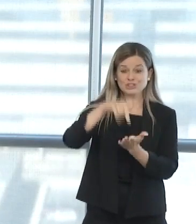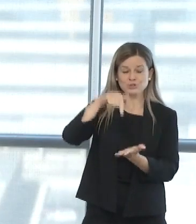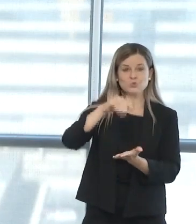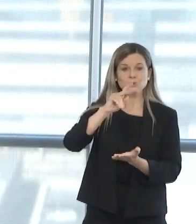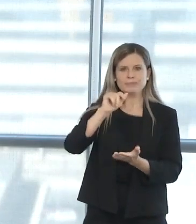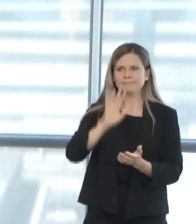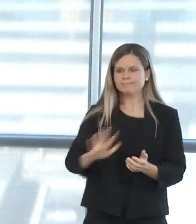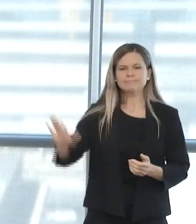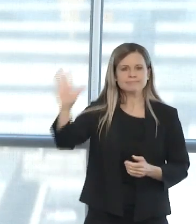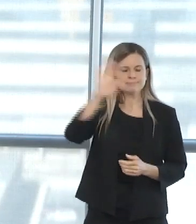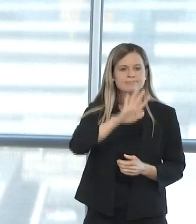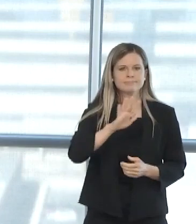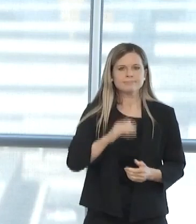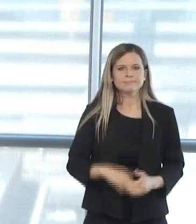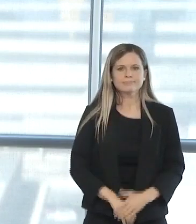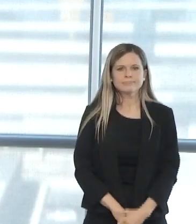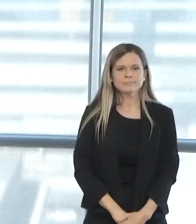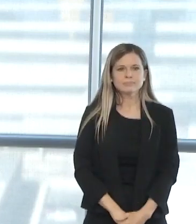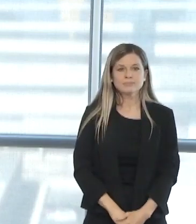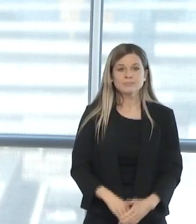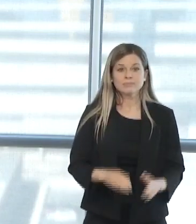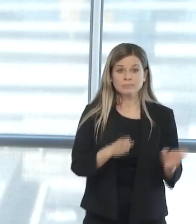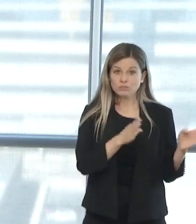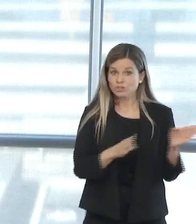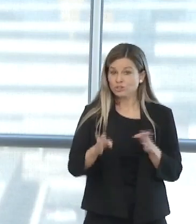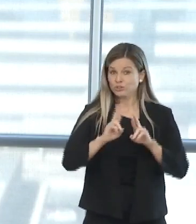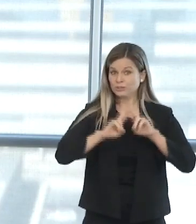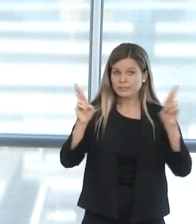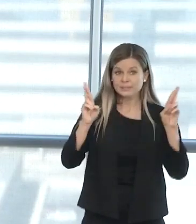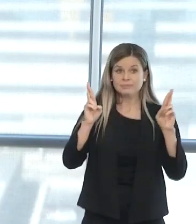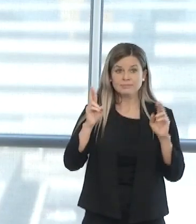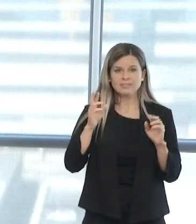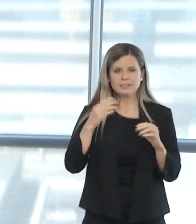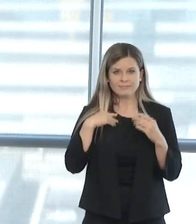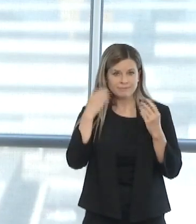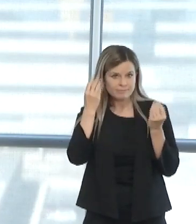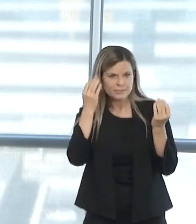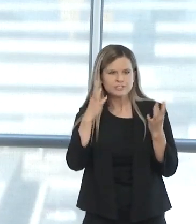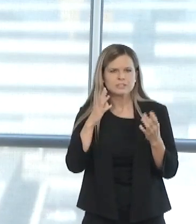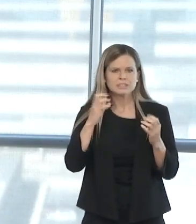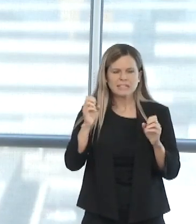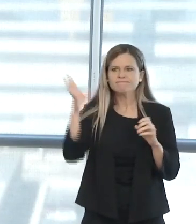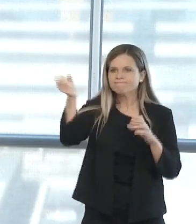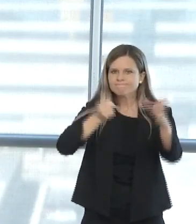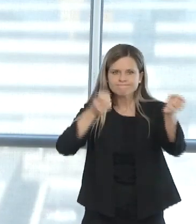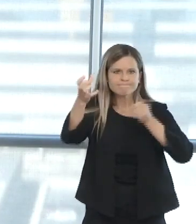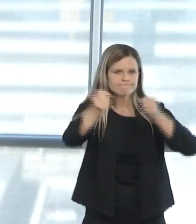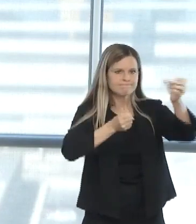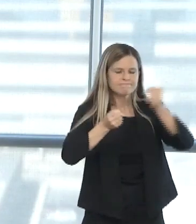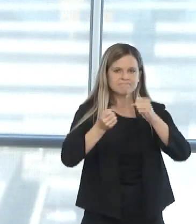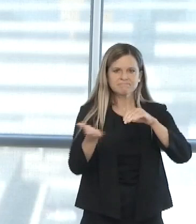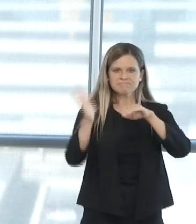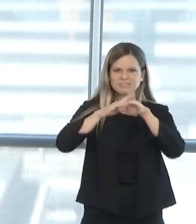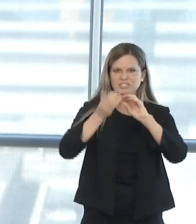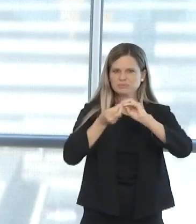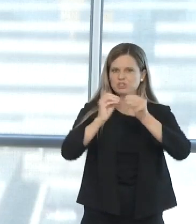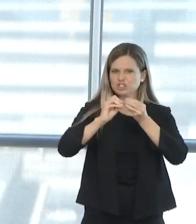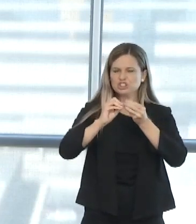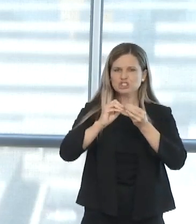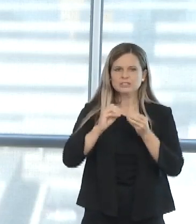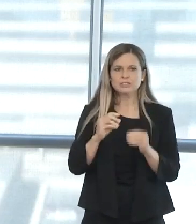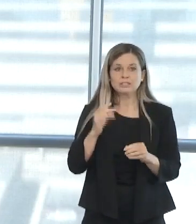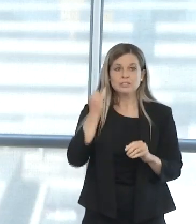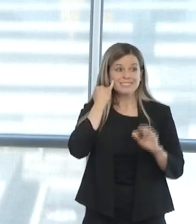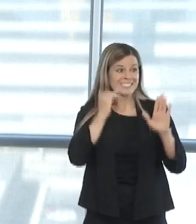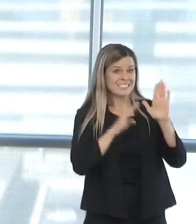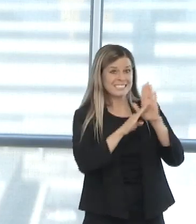Through this readiness, we can then increase the number of providers should we be faced with a surge situation beyond what